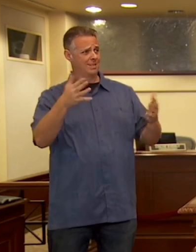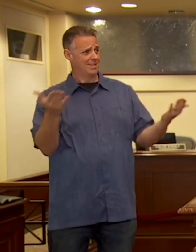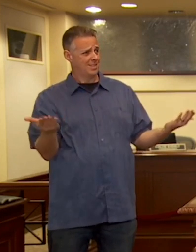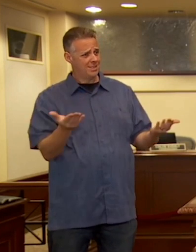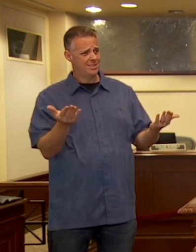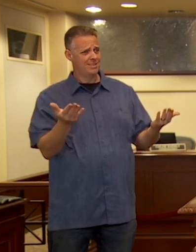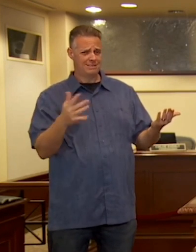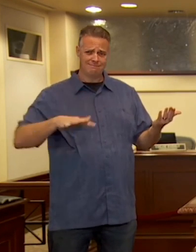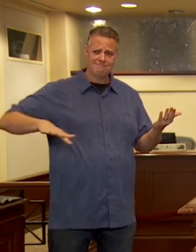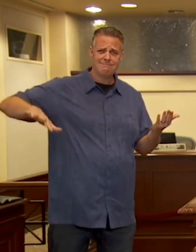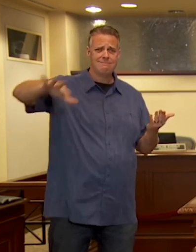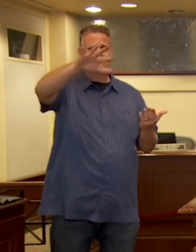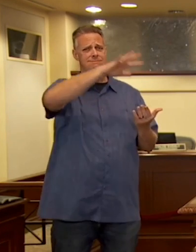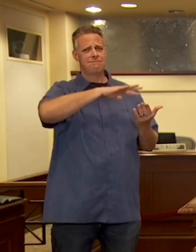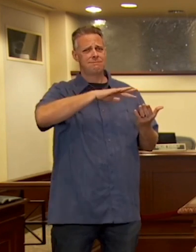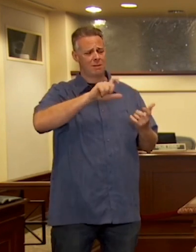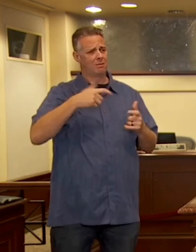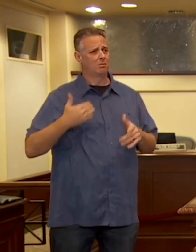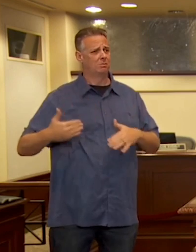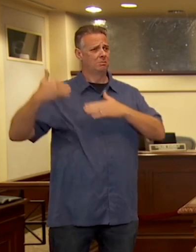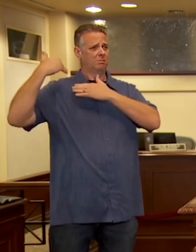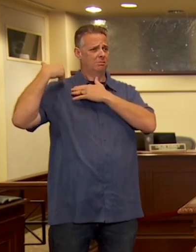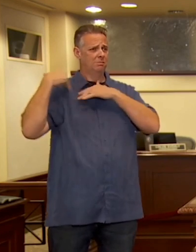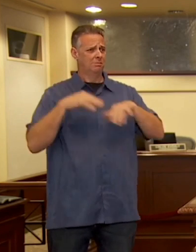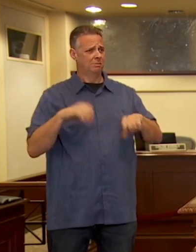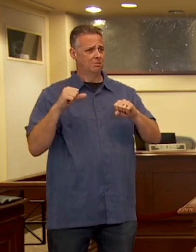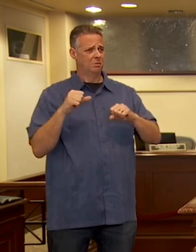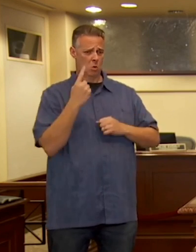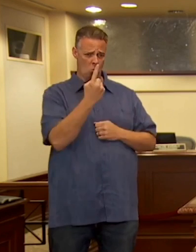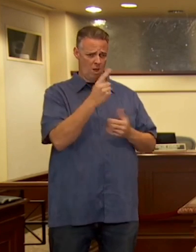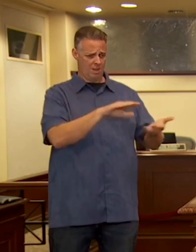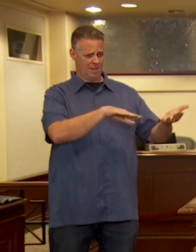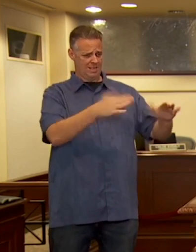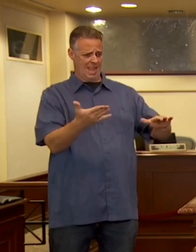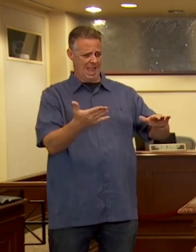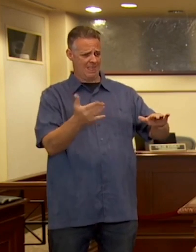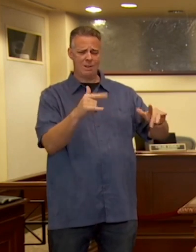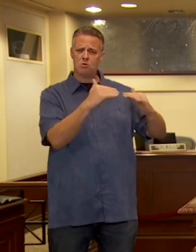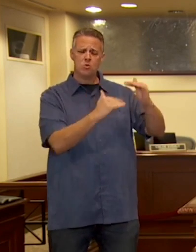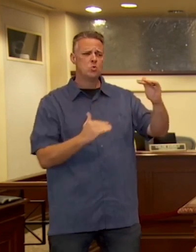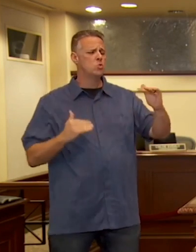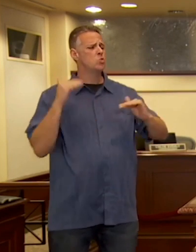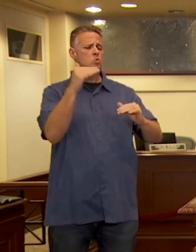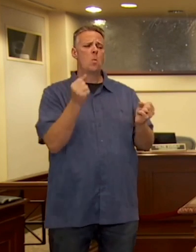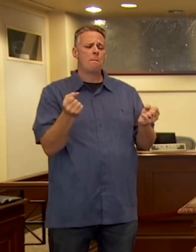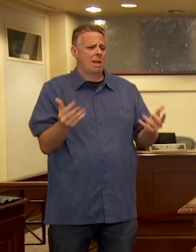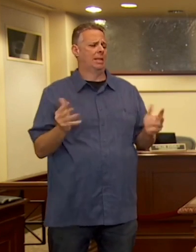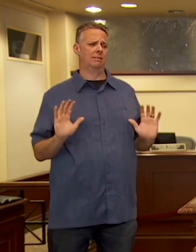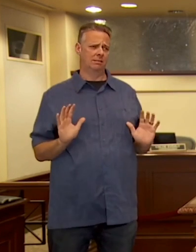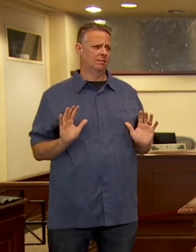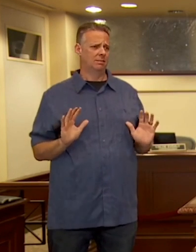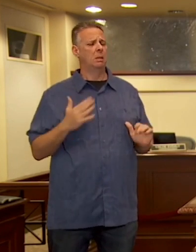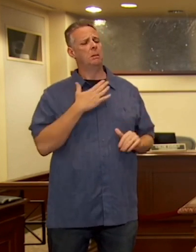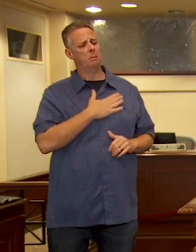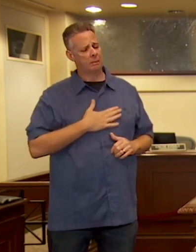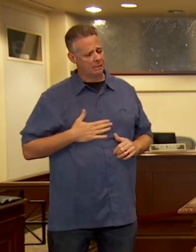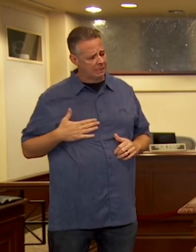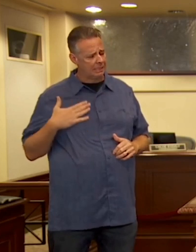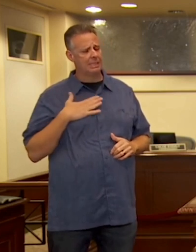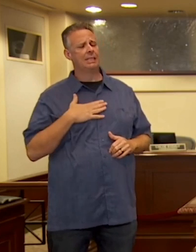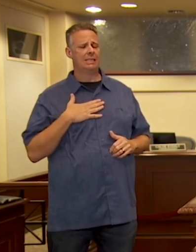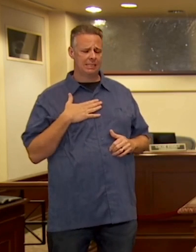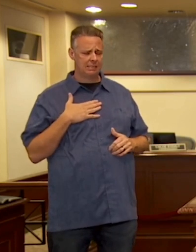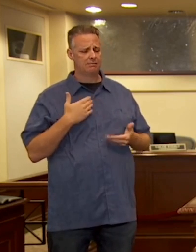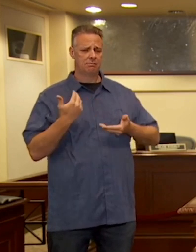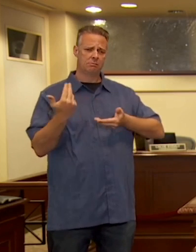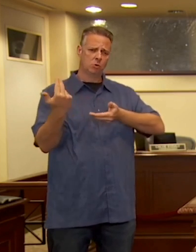It's not in the late night shows. It's not in the comedy show, the political comedy shows. No, they just kind of get to skate. And so this is what, you